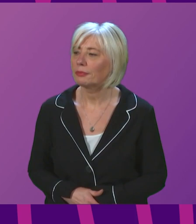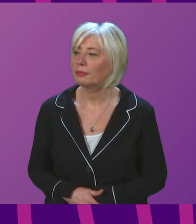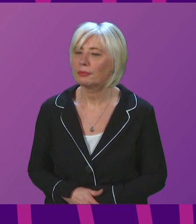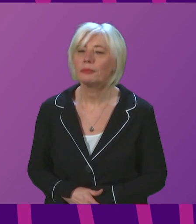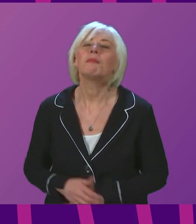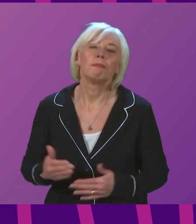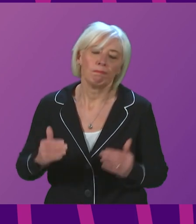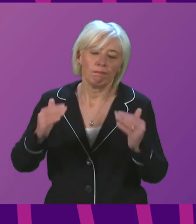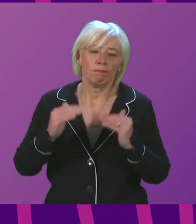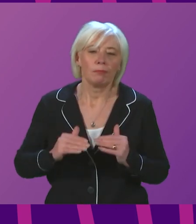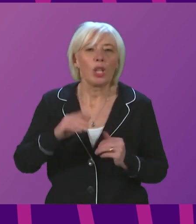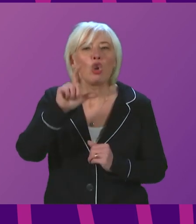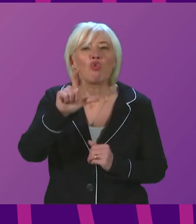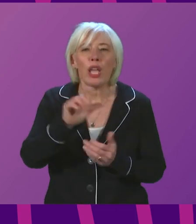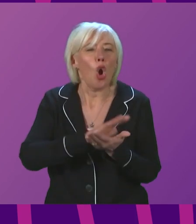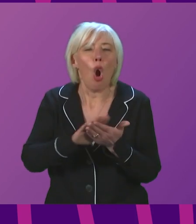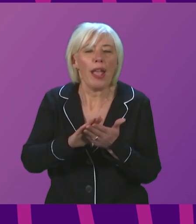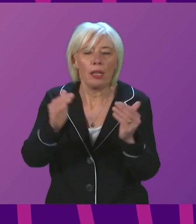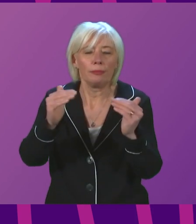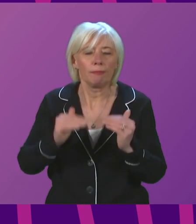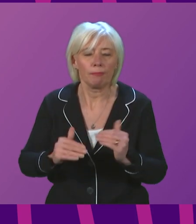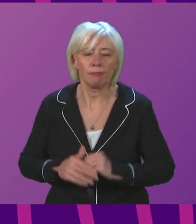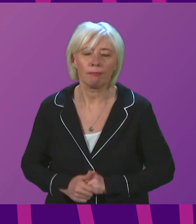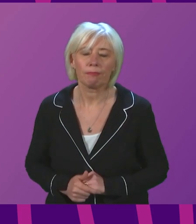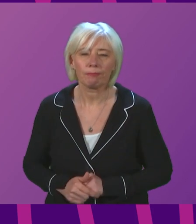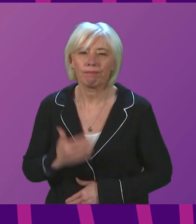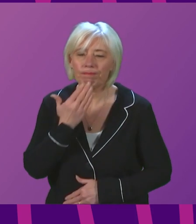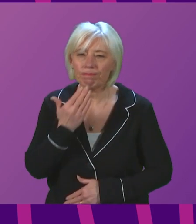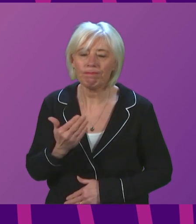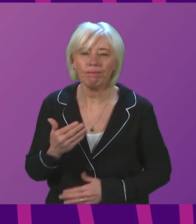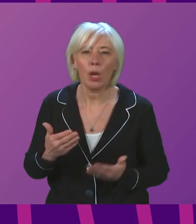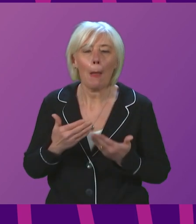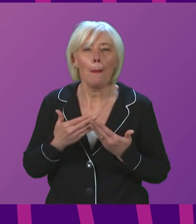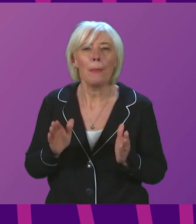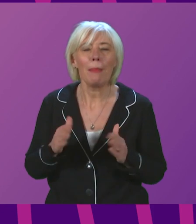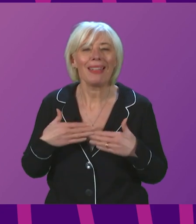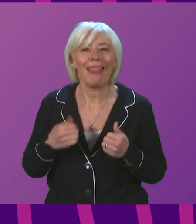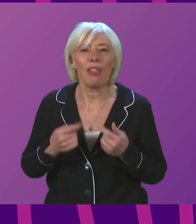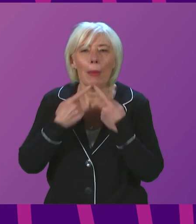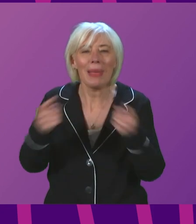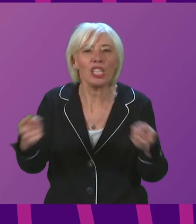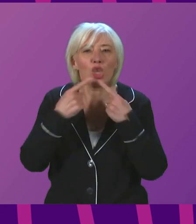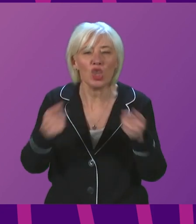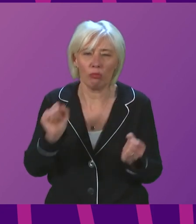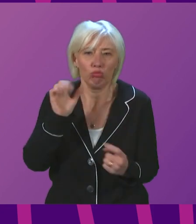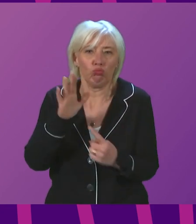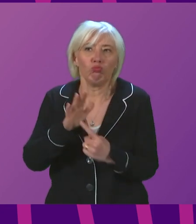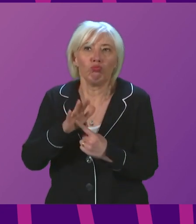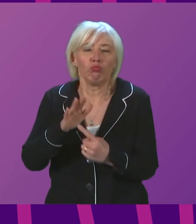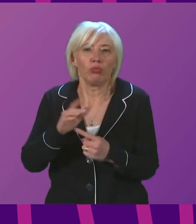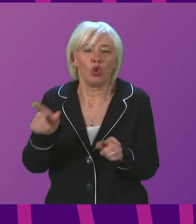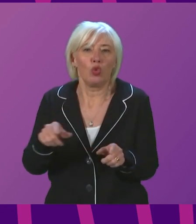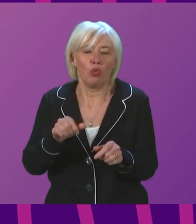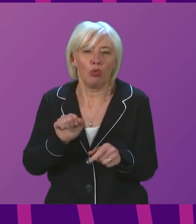I will go to Mr Hoy, Craig Hoy. Thank you, Presidenting Officer. Public health messaging remains a crucial part of the fight against